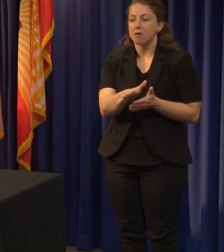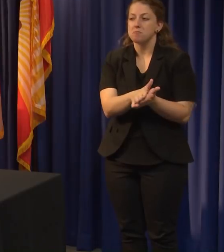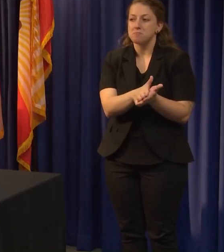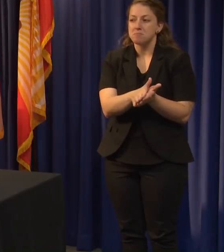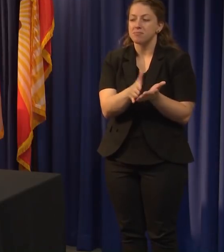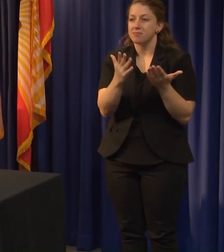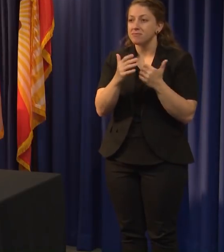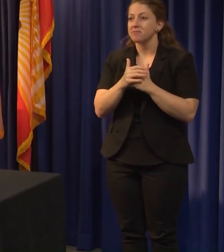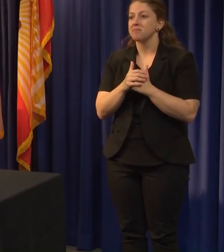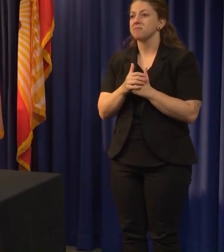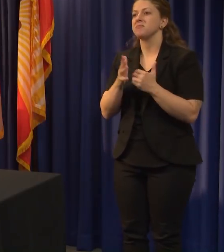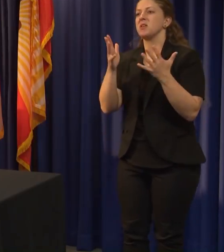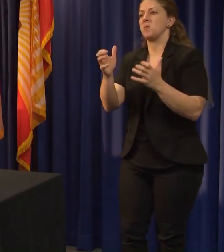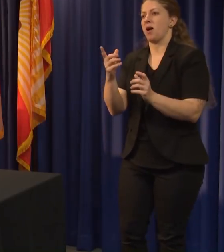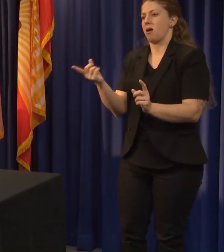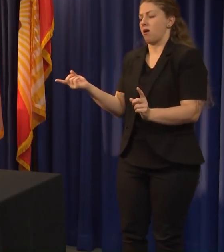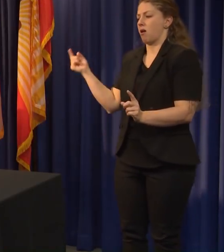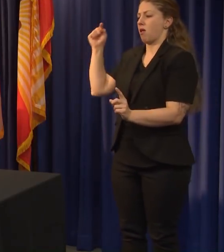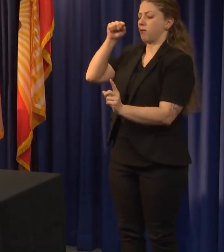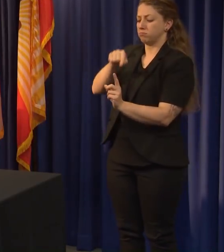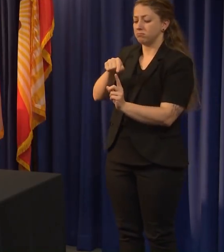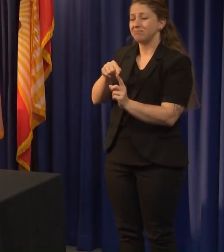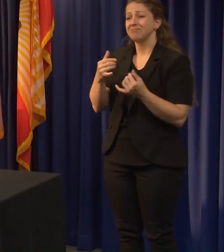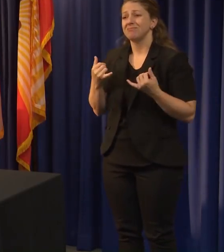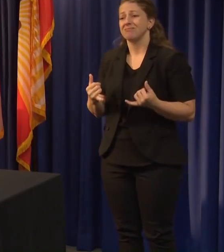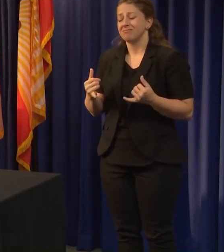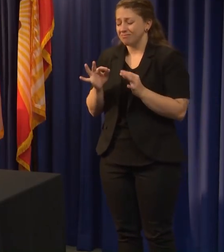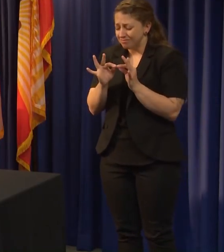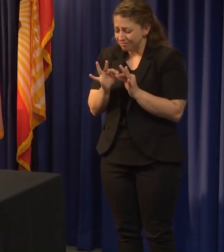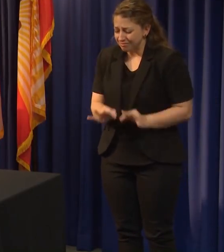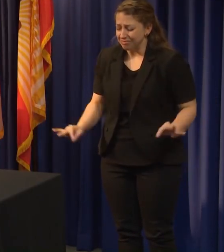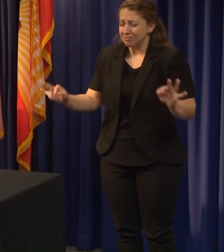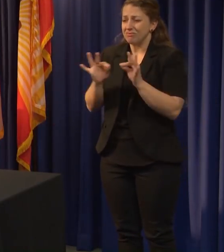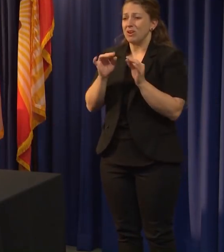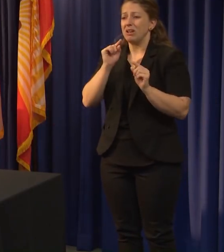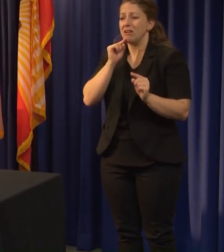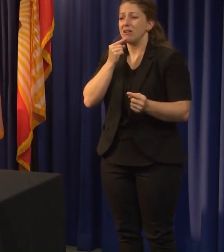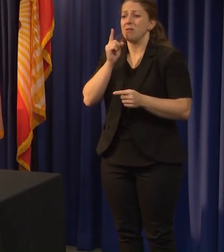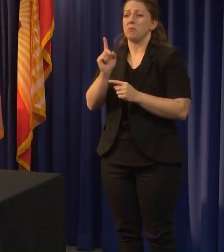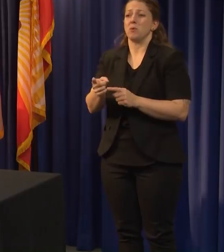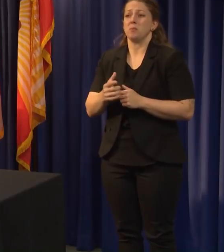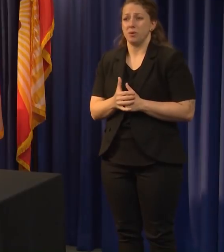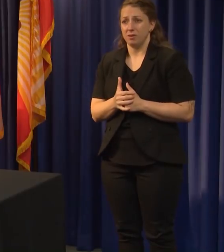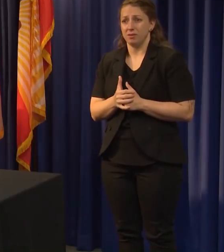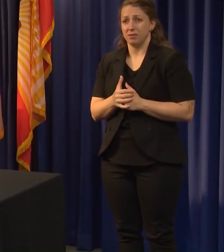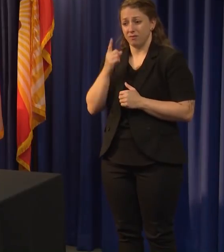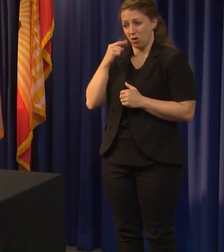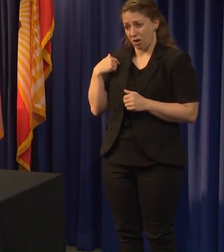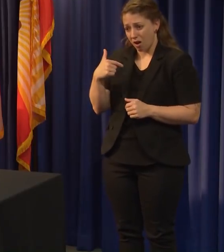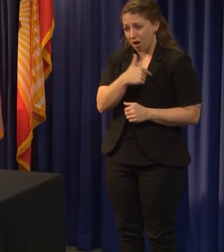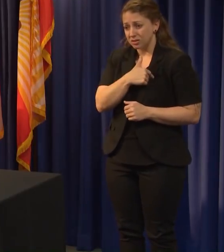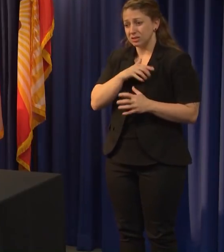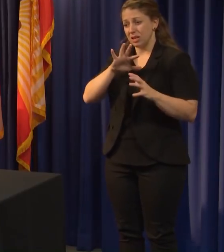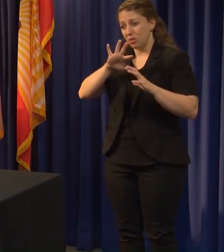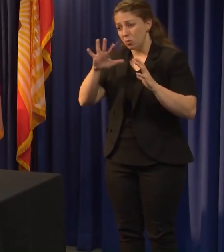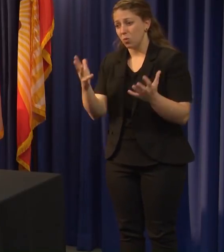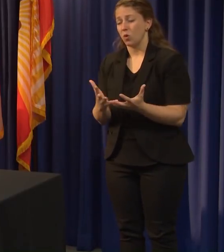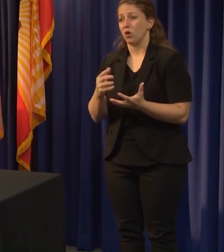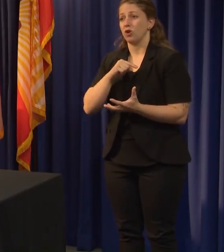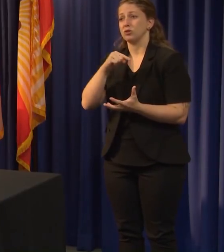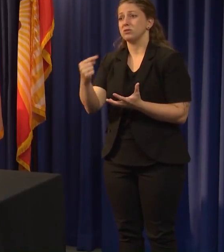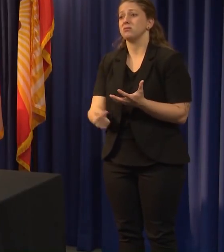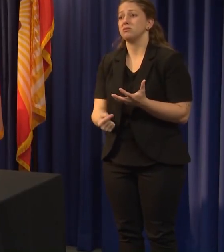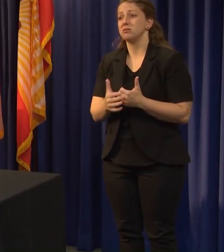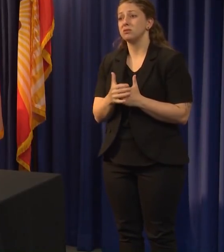This is a critical moment for Jacksonville, the state of Florida, the country, and frankly the world. We must stand united and do our part